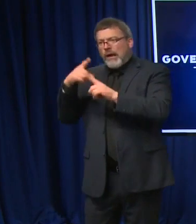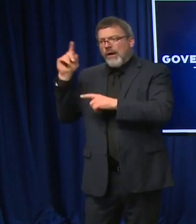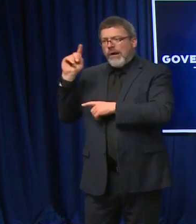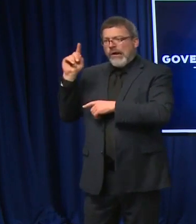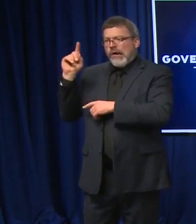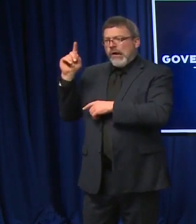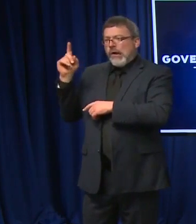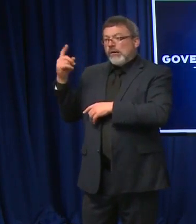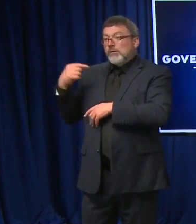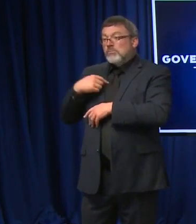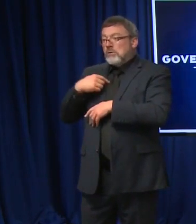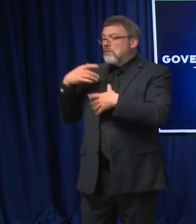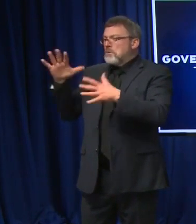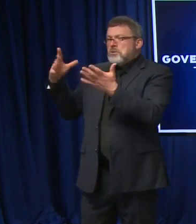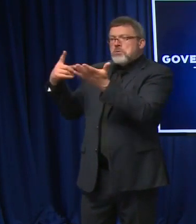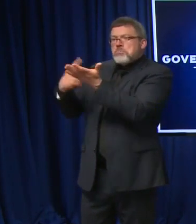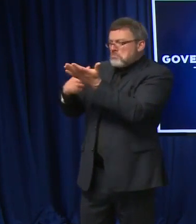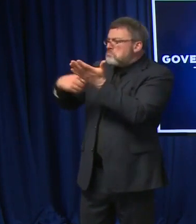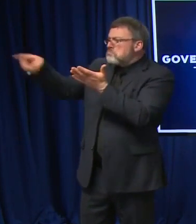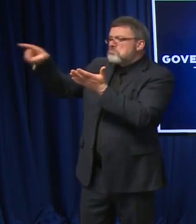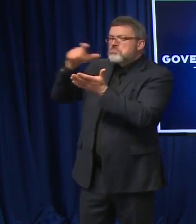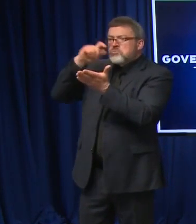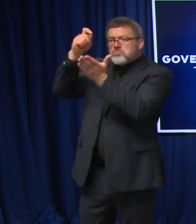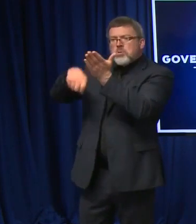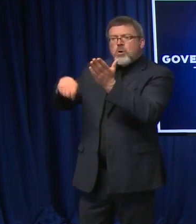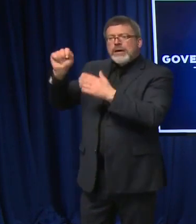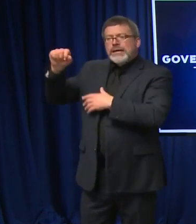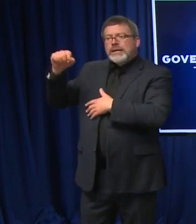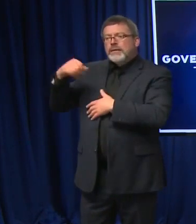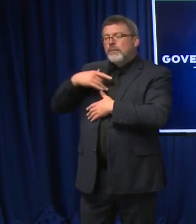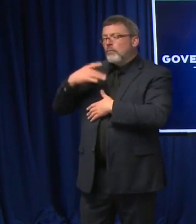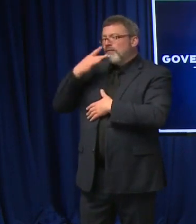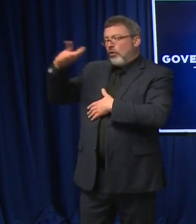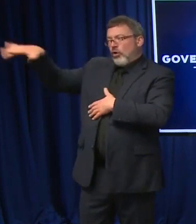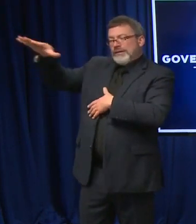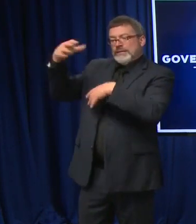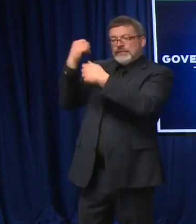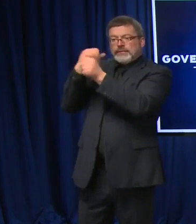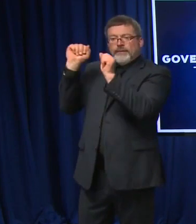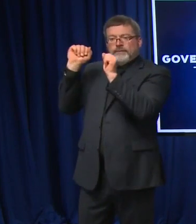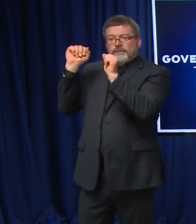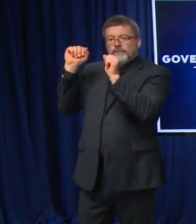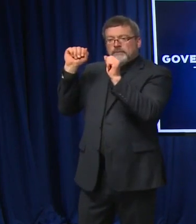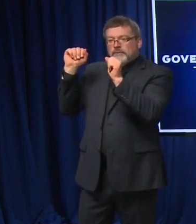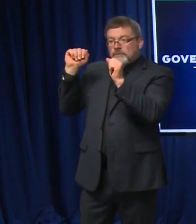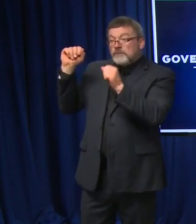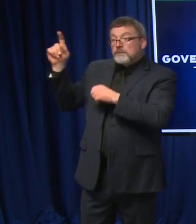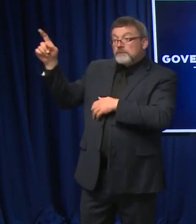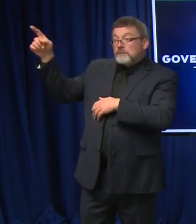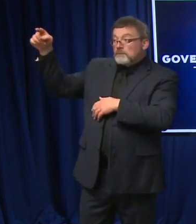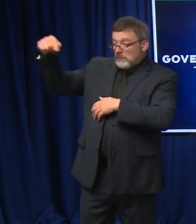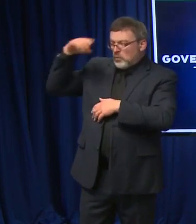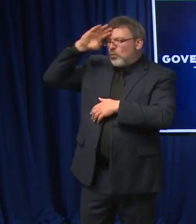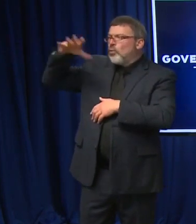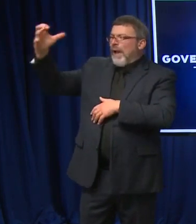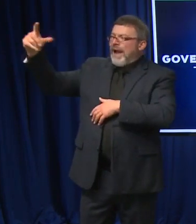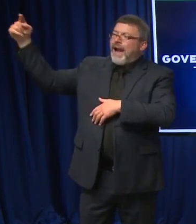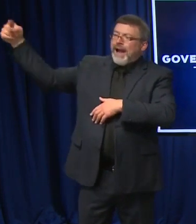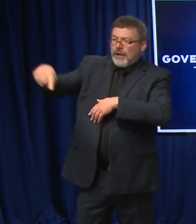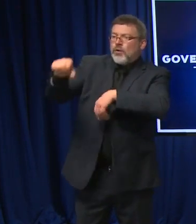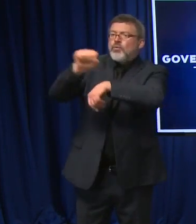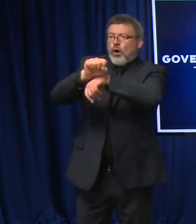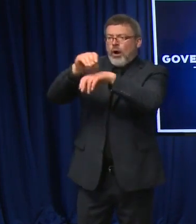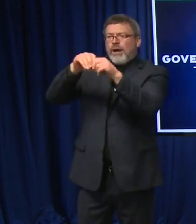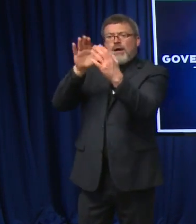have spoke with them. My preference is that they be safe, and I know they're looking for locations where they can meet in person, as the Constitution requires,